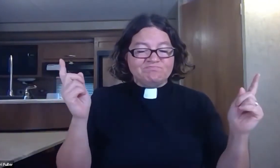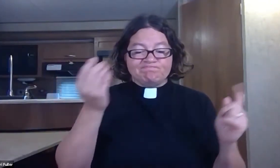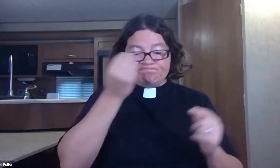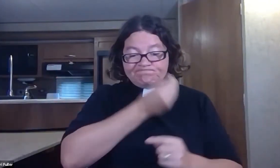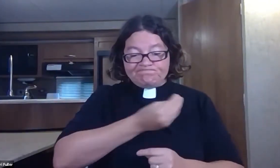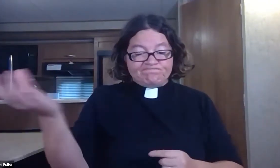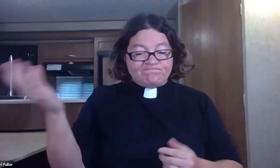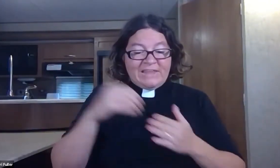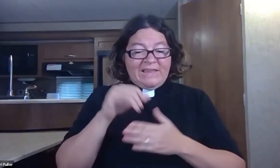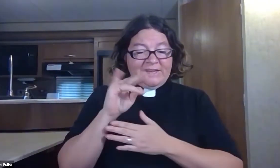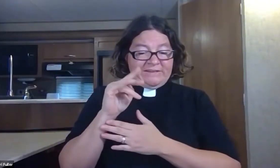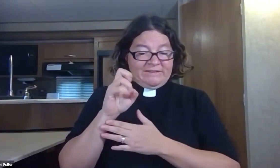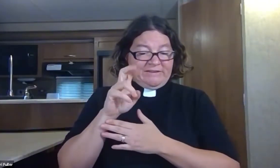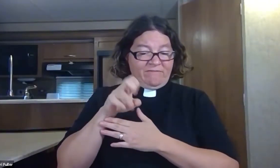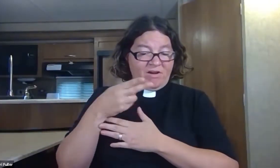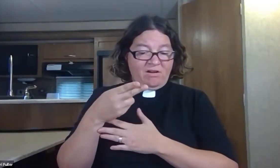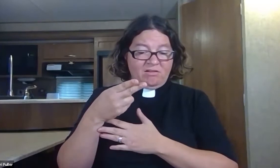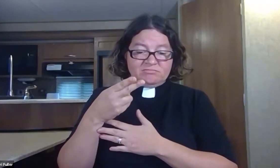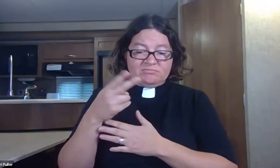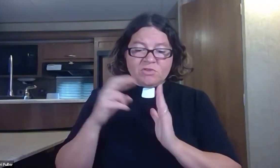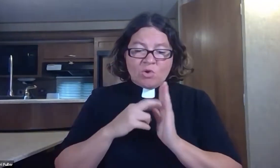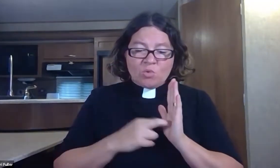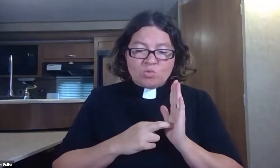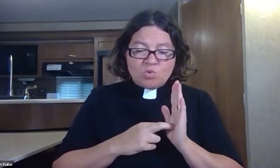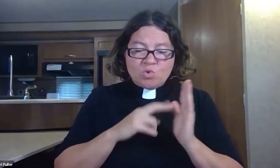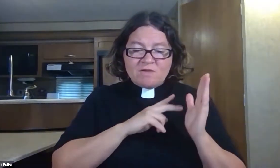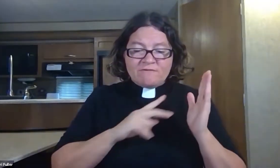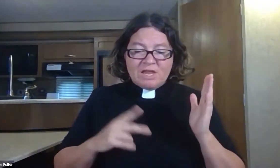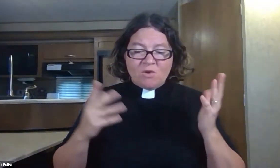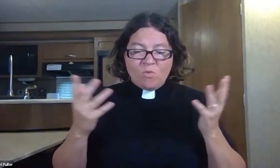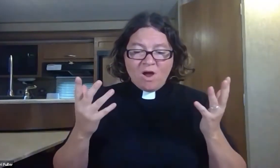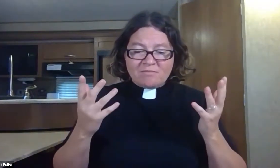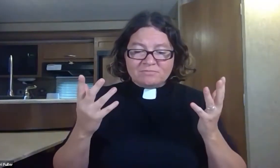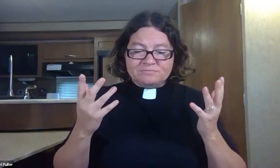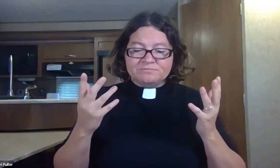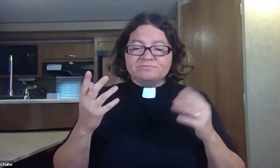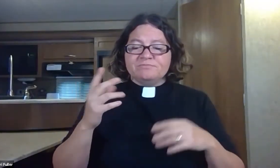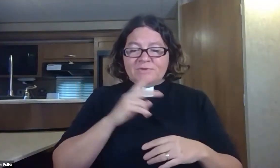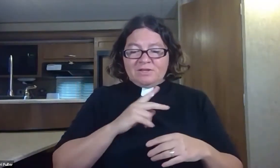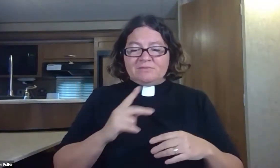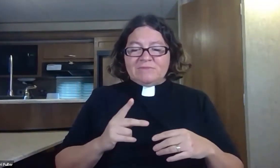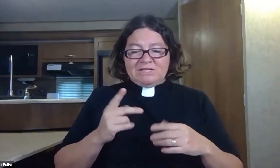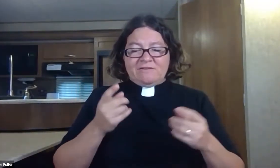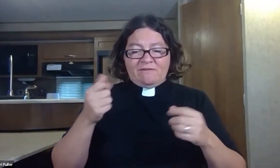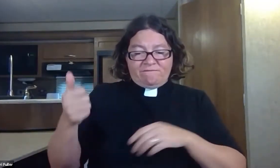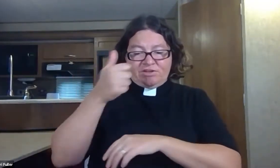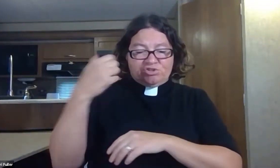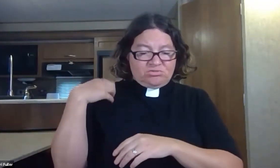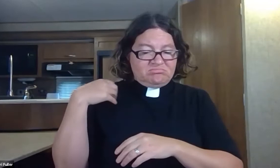Then the king announced, In Nineveh, by decree of the king and the king's officials, neither human nor